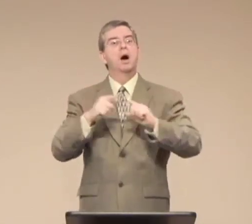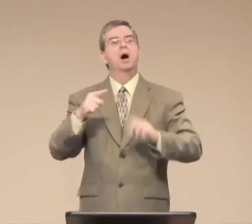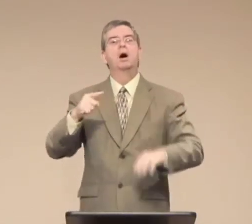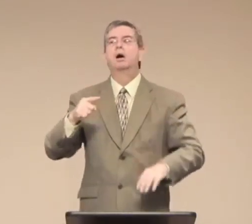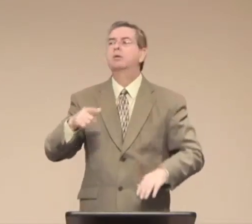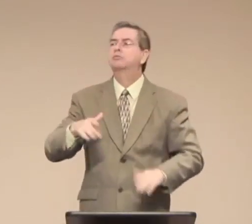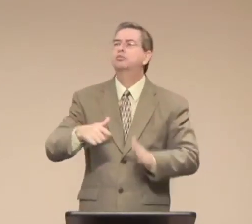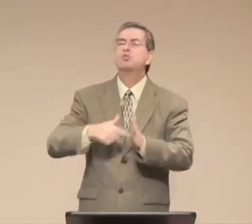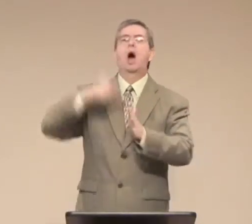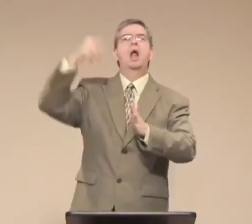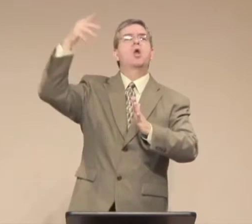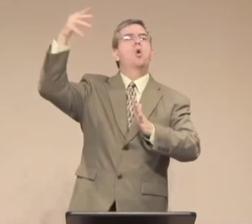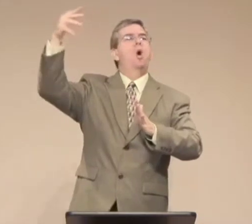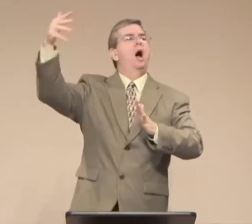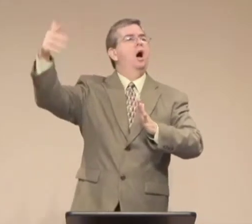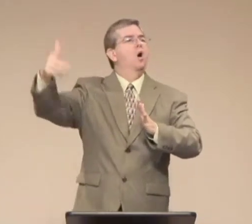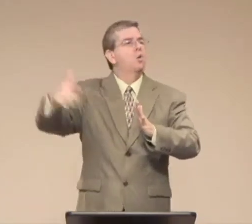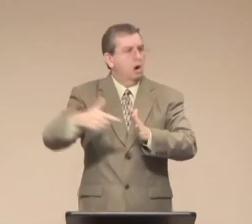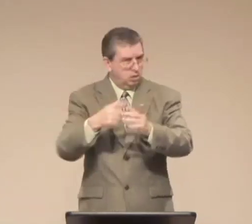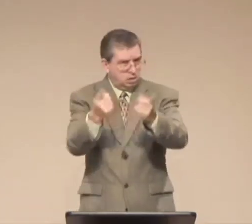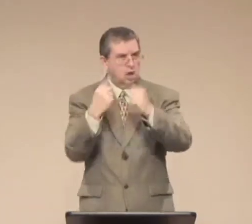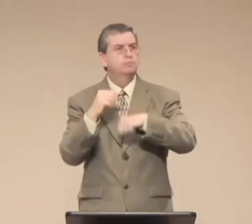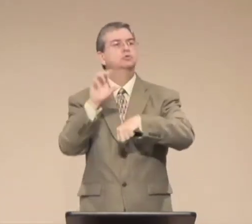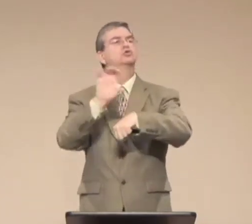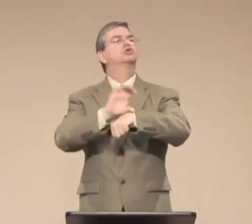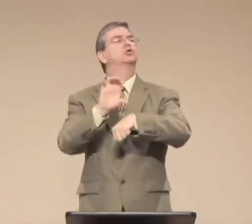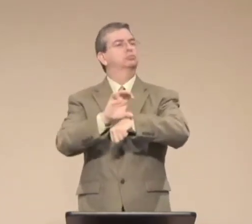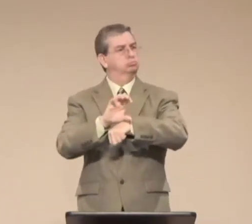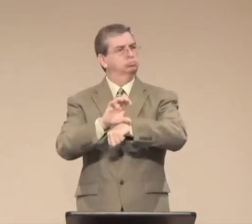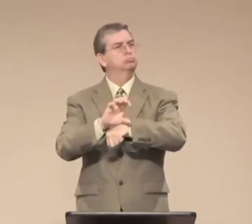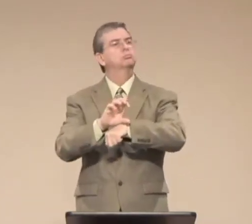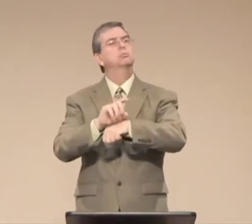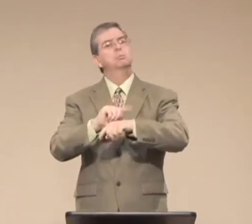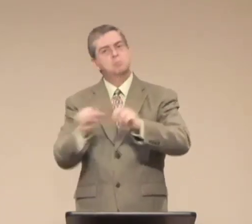Now, she wasn't a Christian. She got saved later.